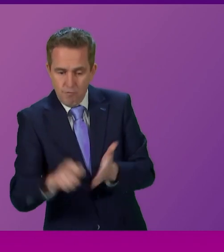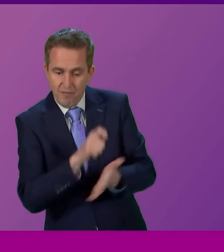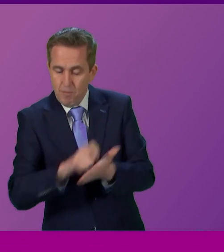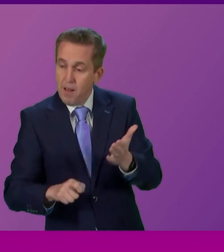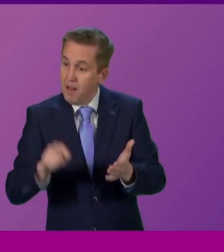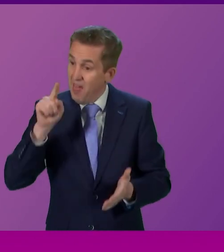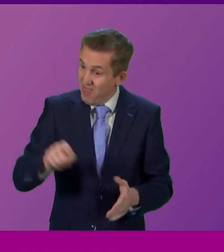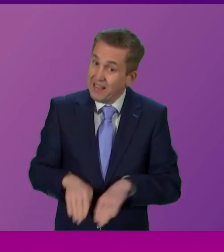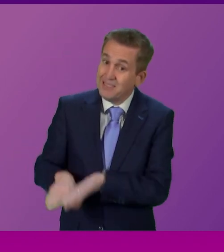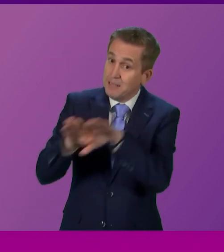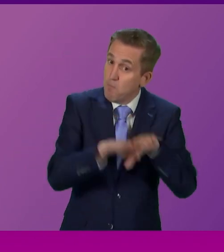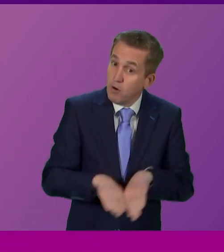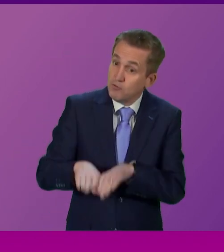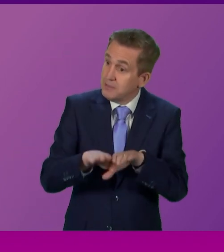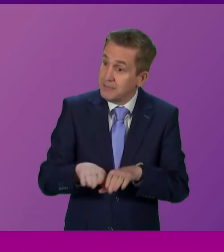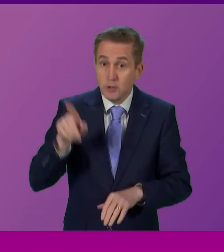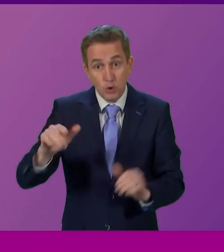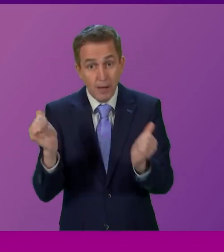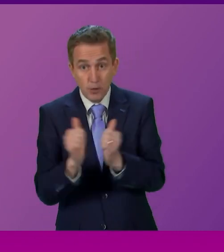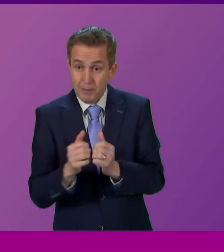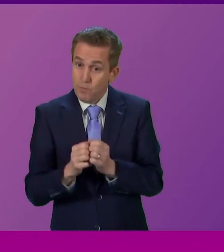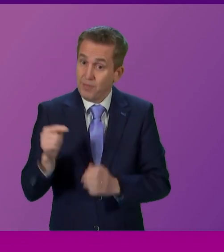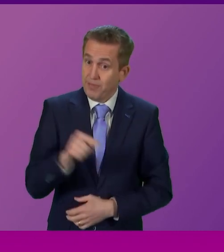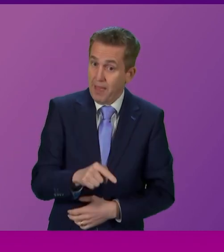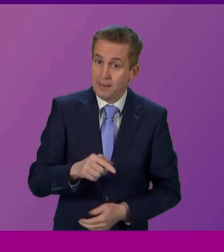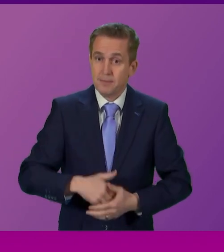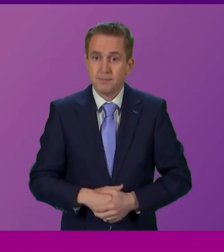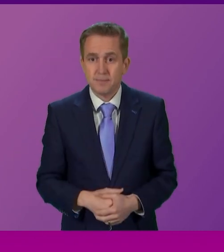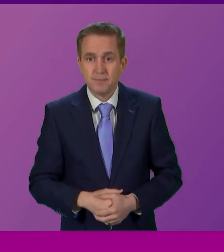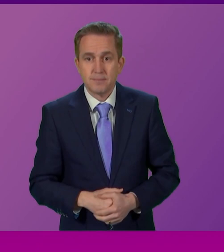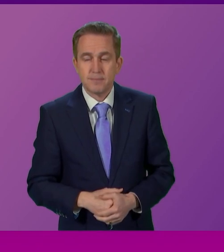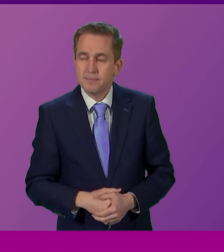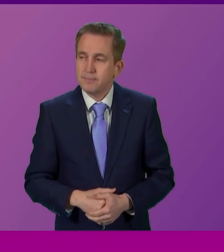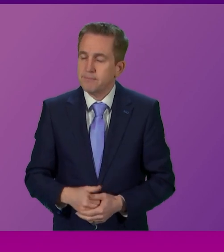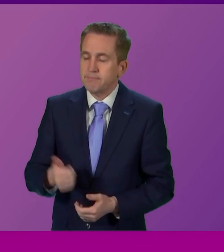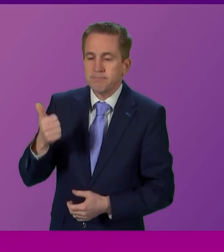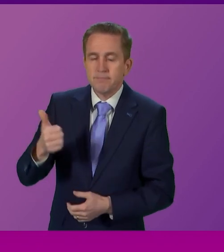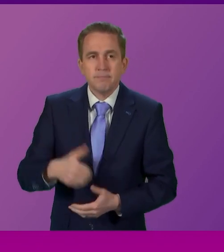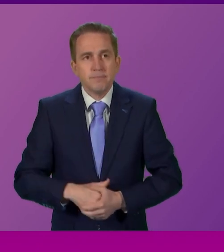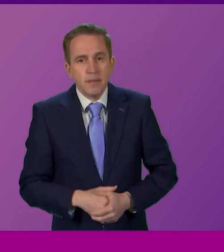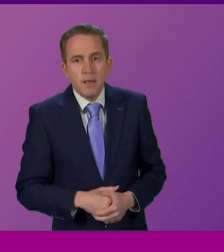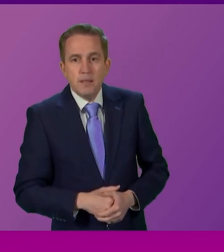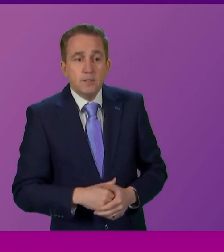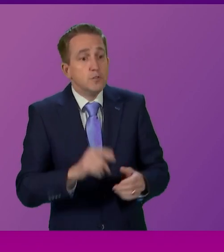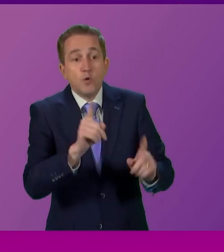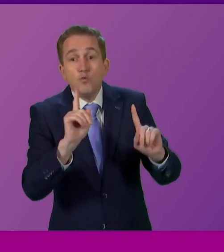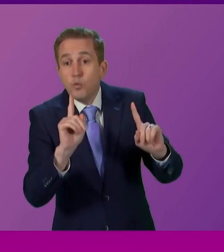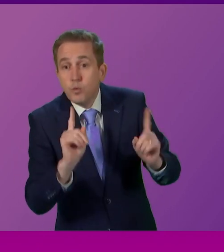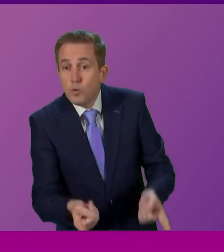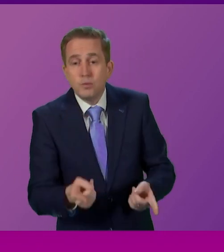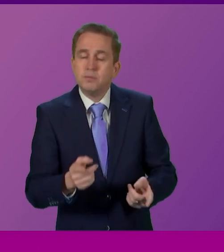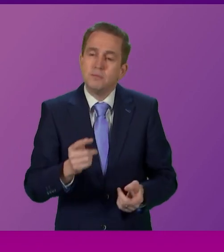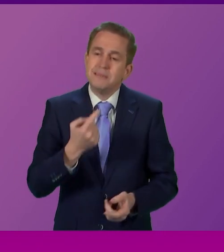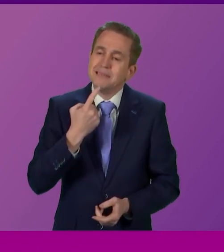democracy is all about. Does she agree? Sharon Dowie. Thank you, President. So the member could not tell my